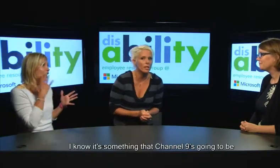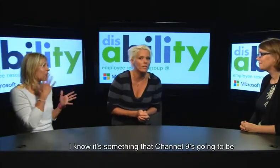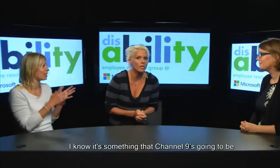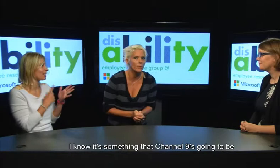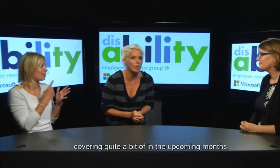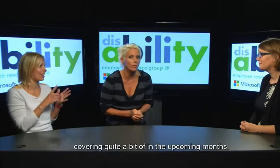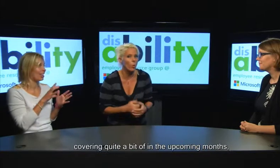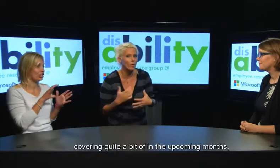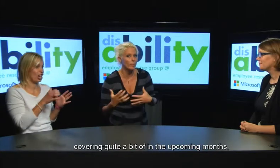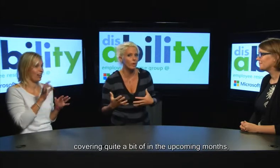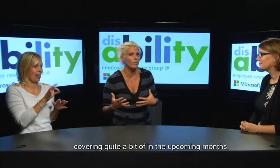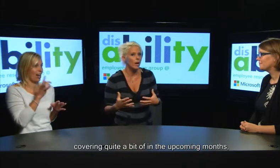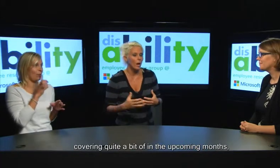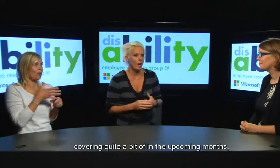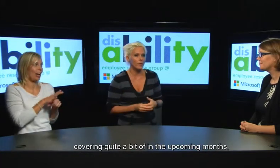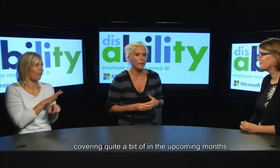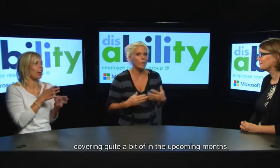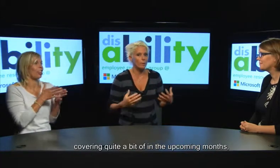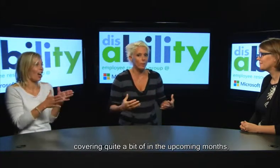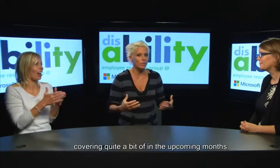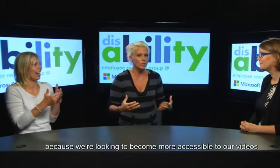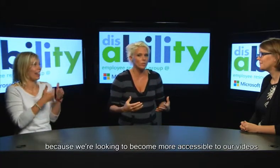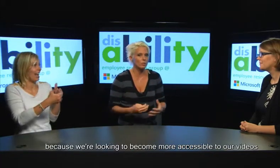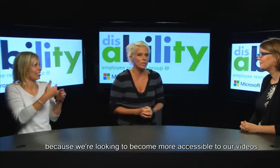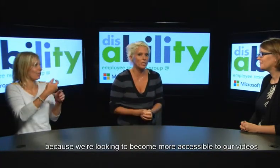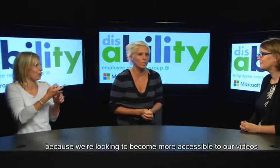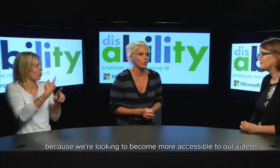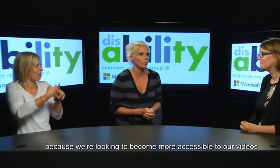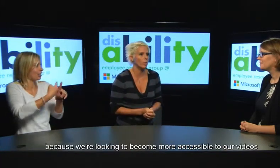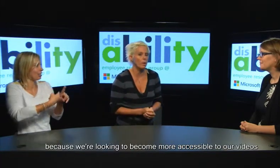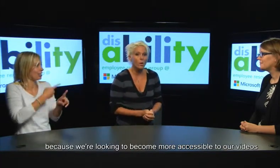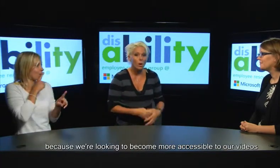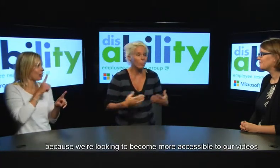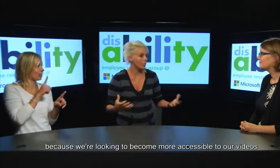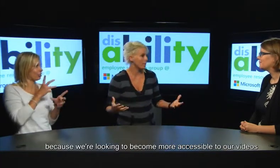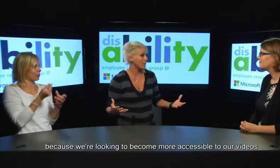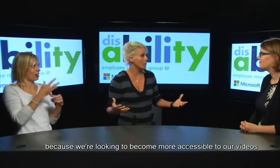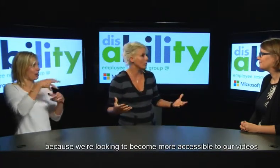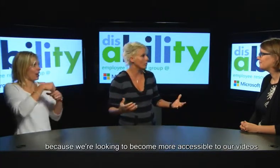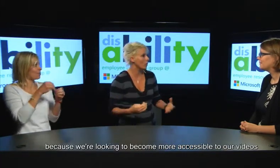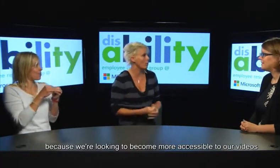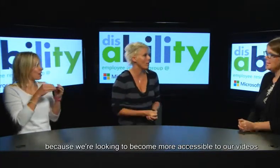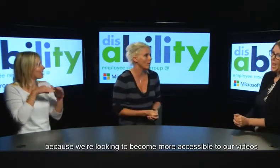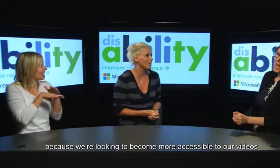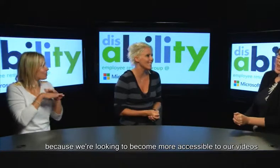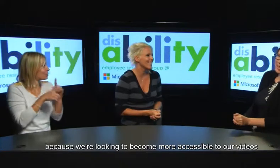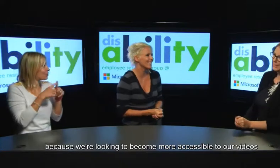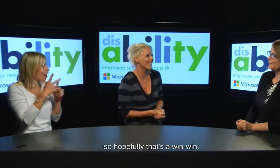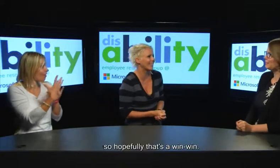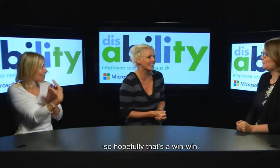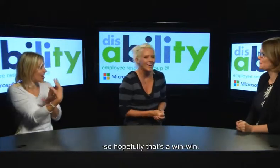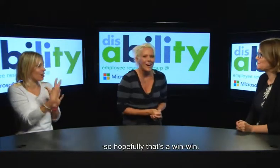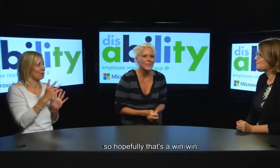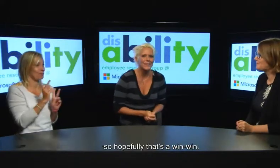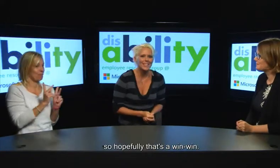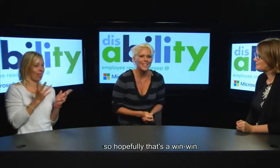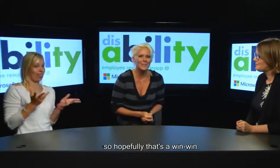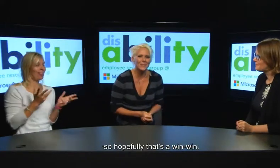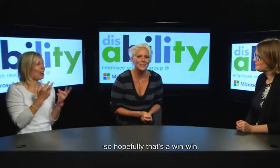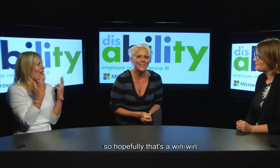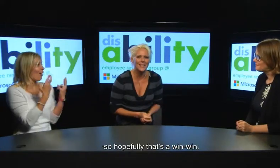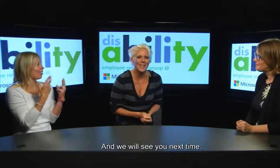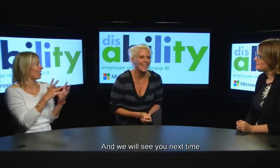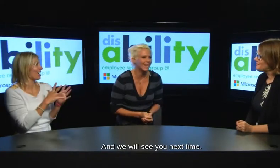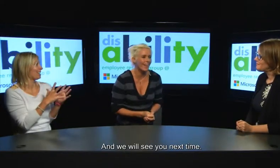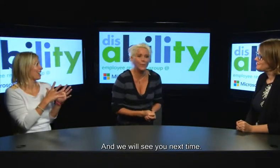something that channel nine is going to be covering quite a bit of in the upcoming months because we're really looking to become more accessible through our videos so hopefully